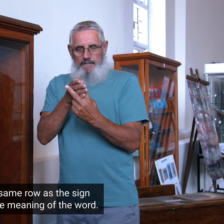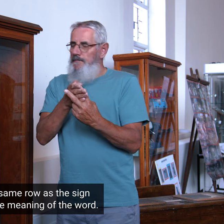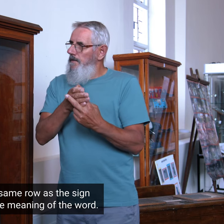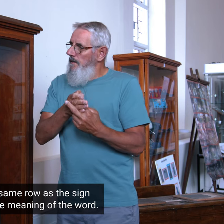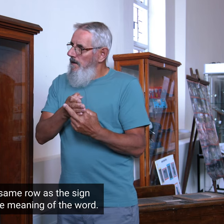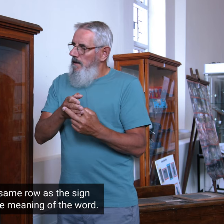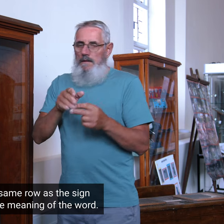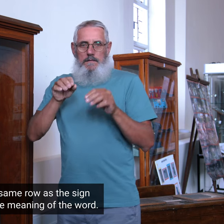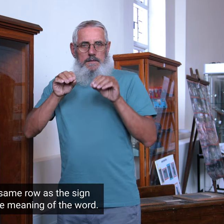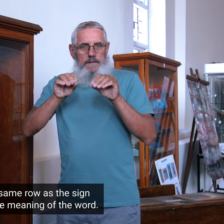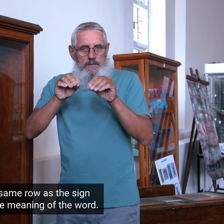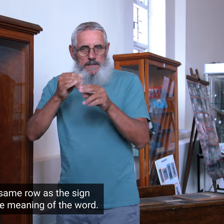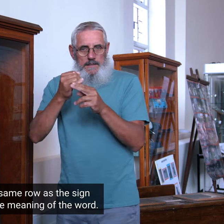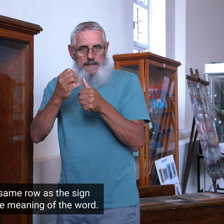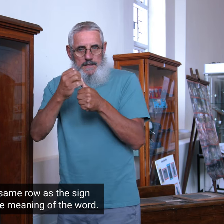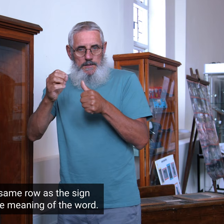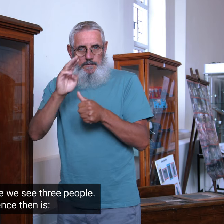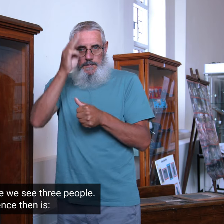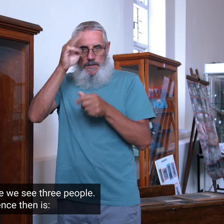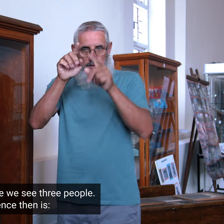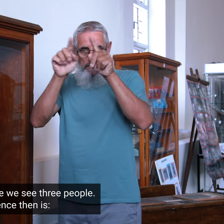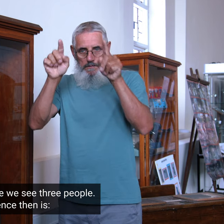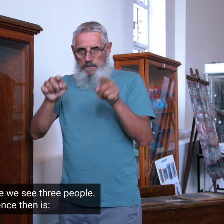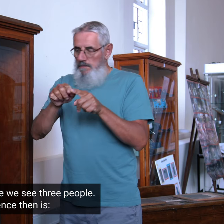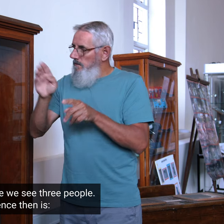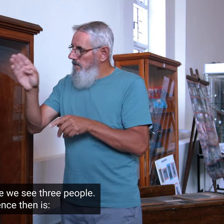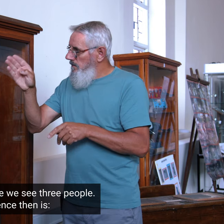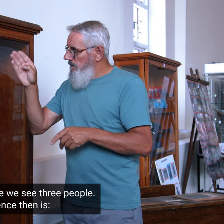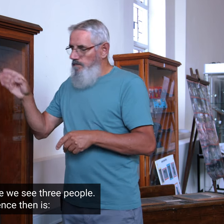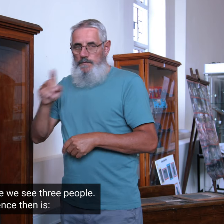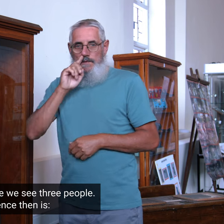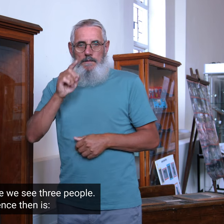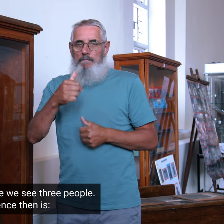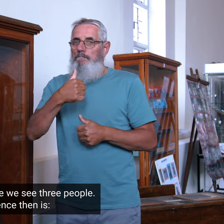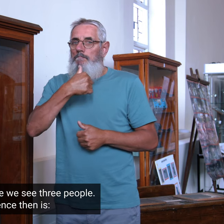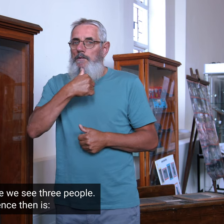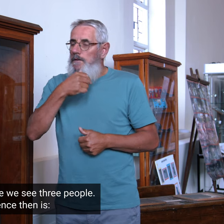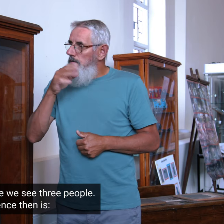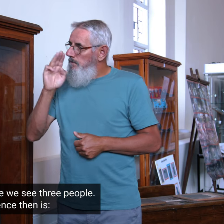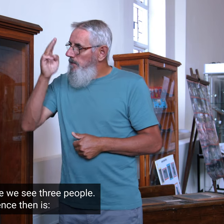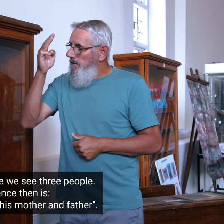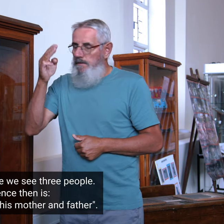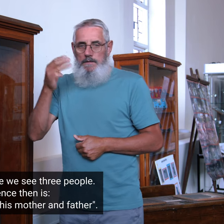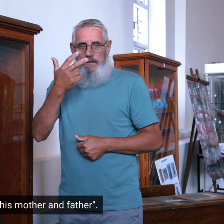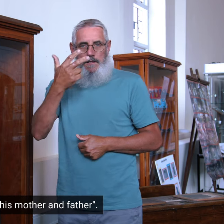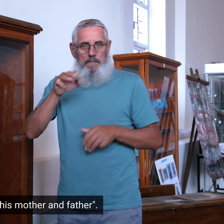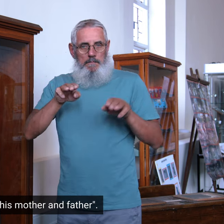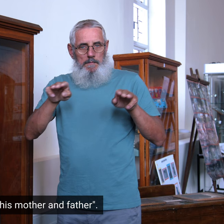Each picture, in the same row as the sign, was used to teach the meaning of the word. So, in the first picture we see three people.